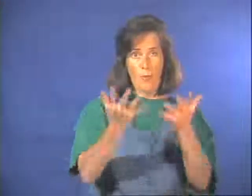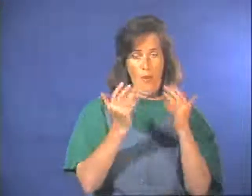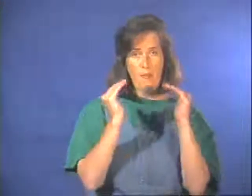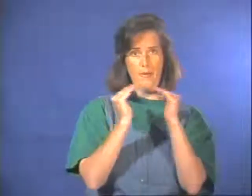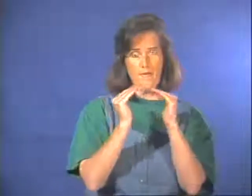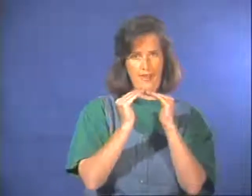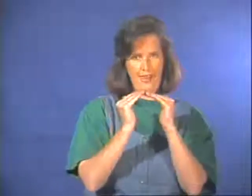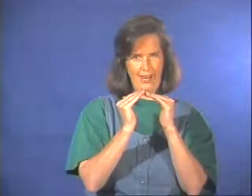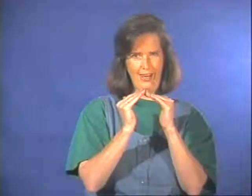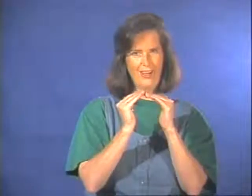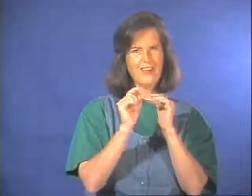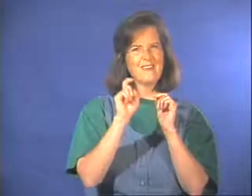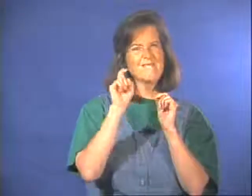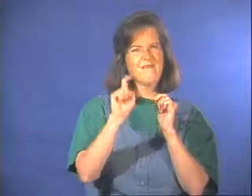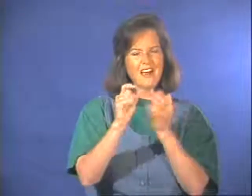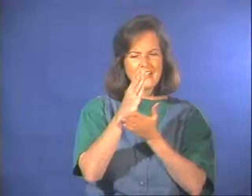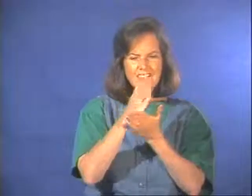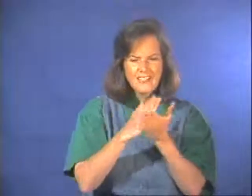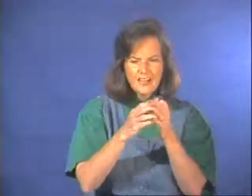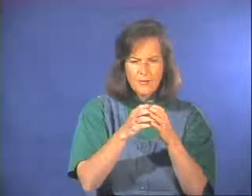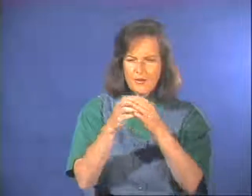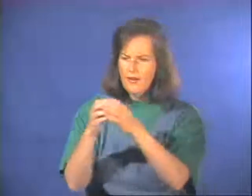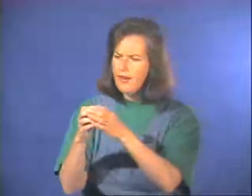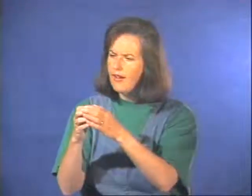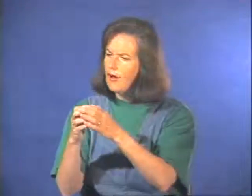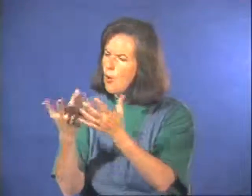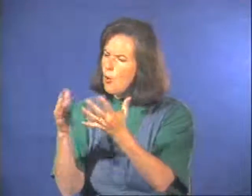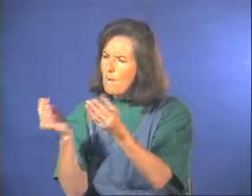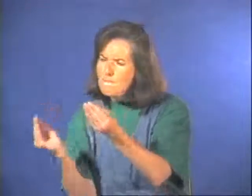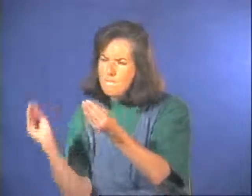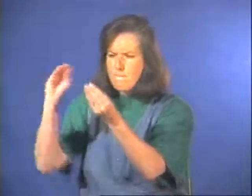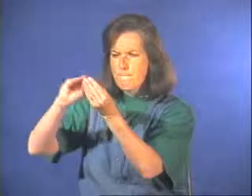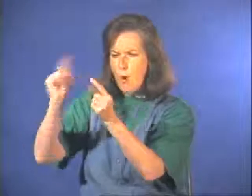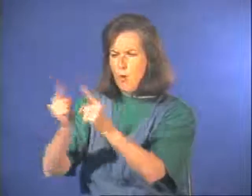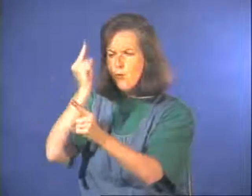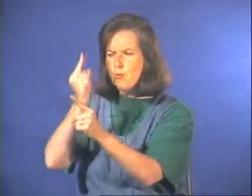To be fair, you must have a place for more right,